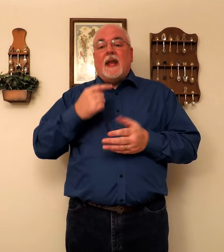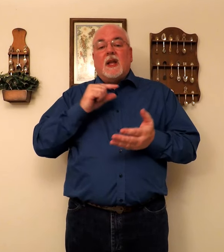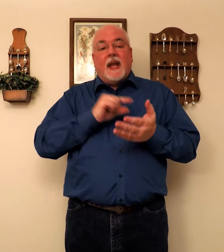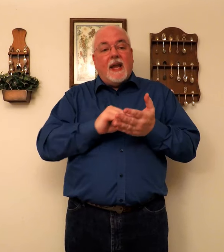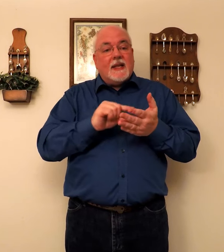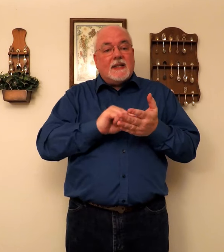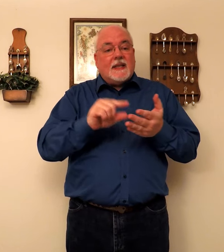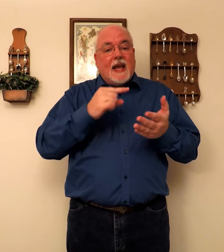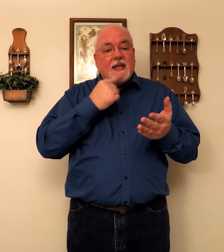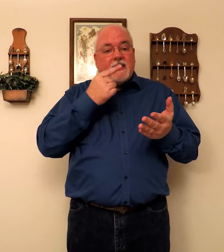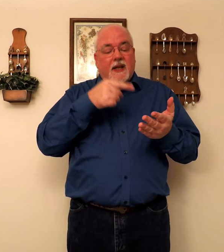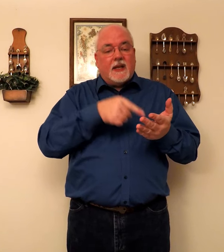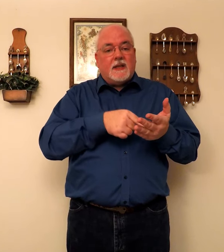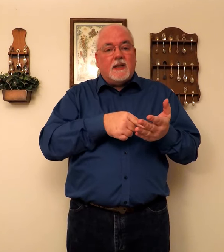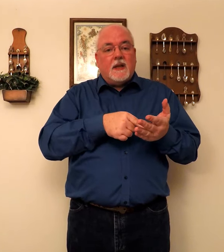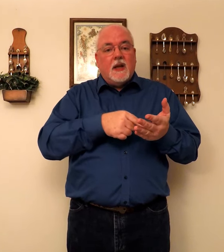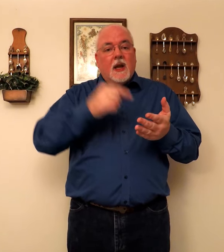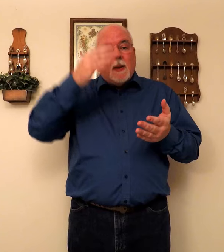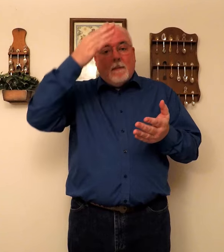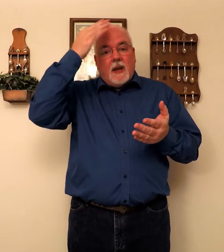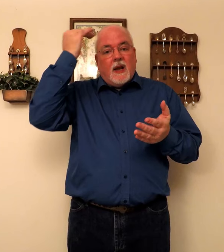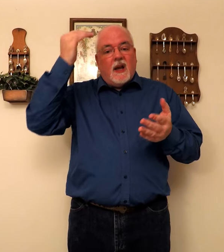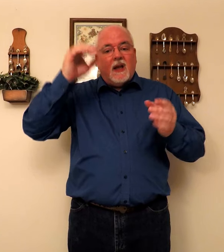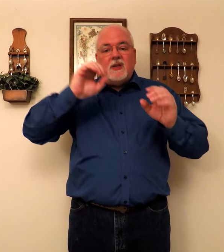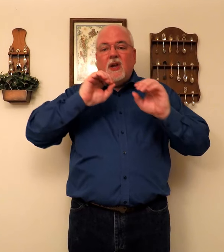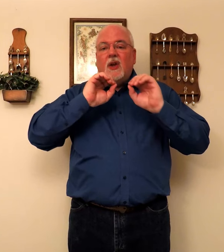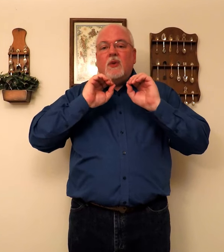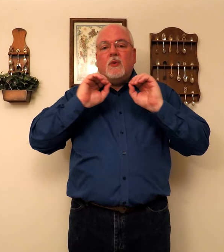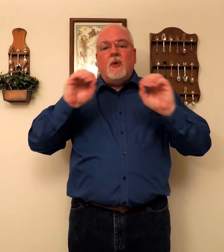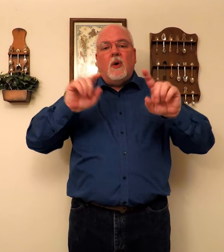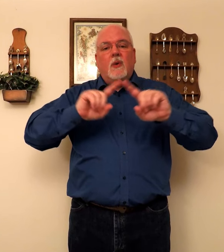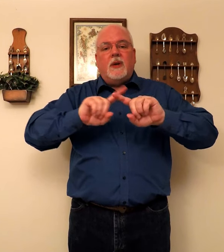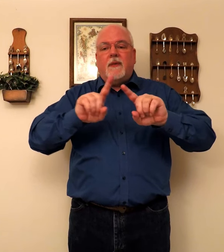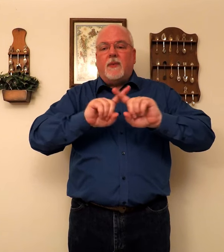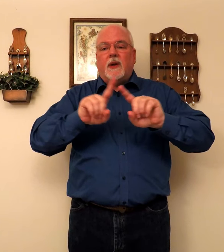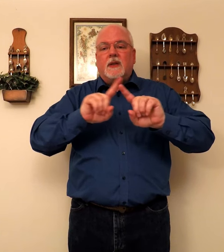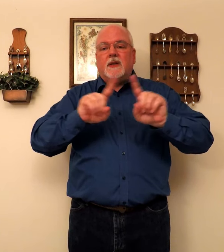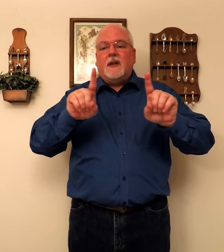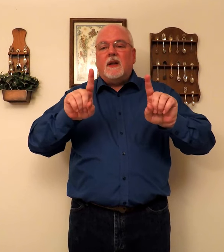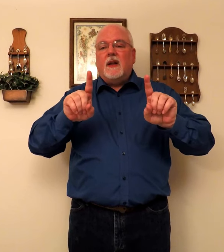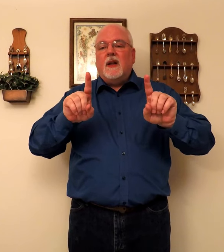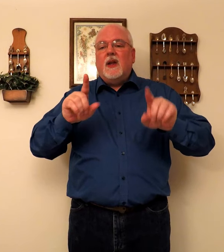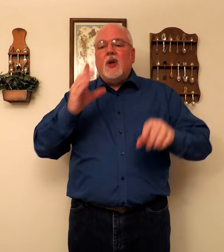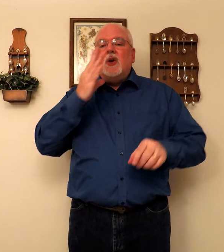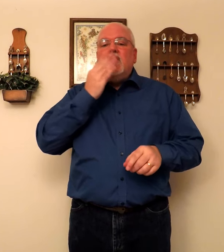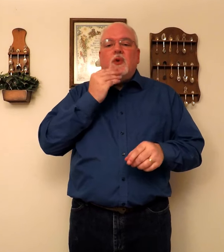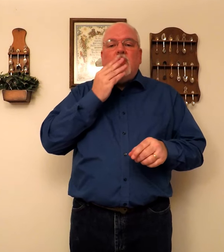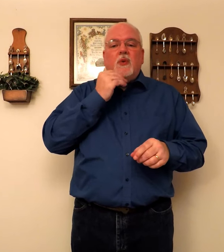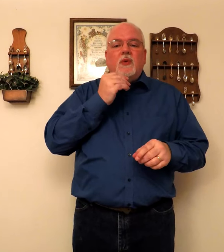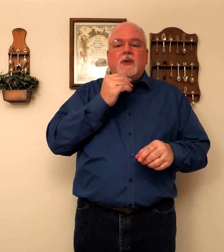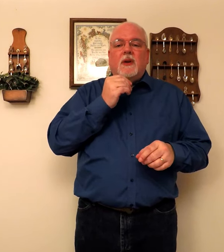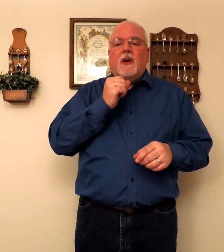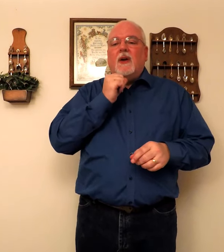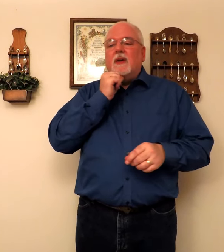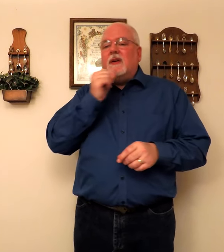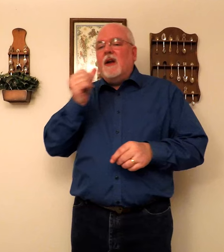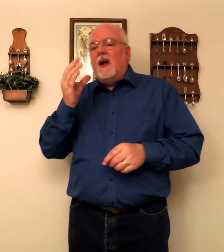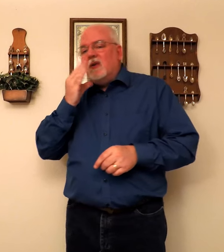It says this. It says this no difference. Jews, not